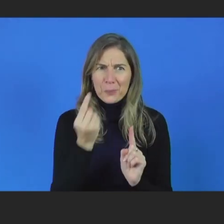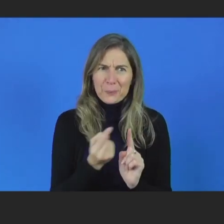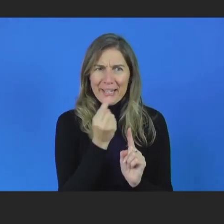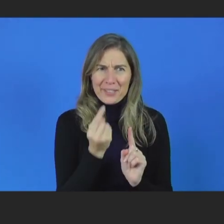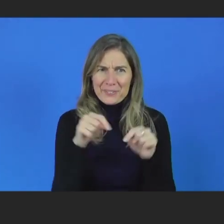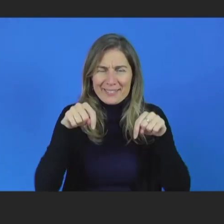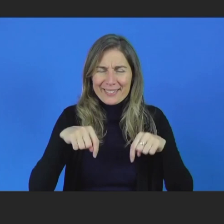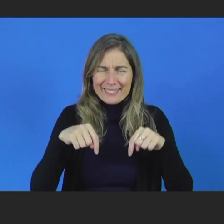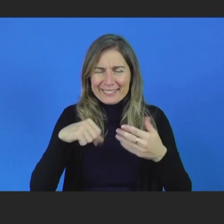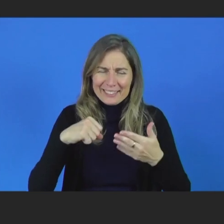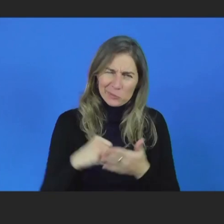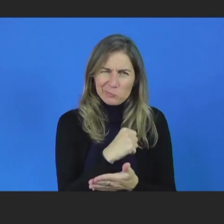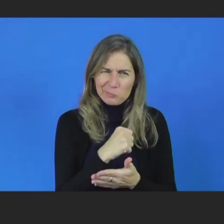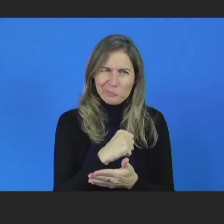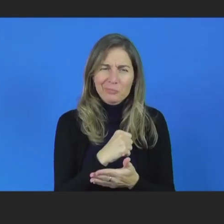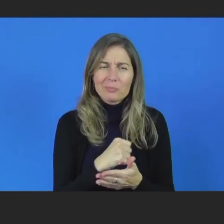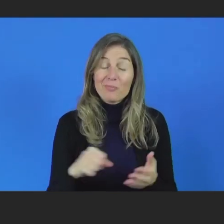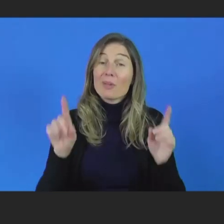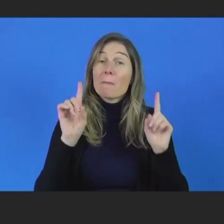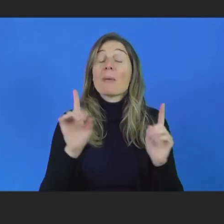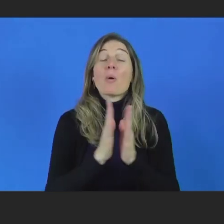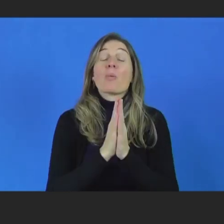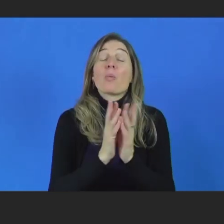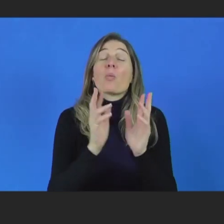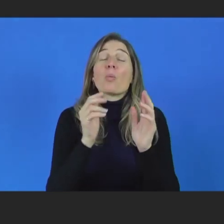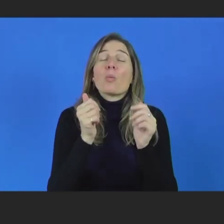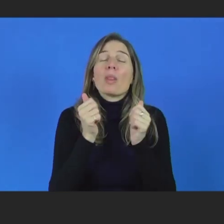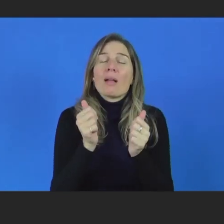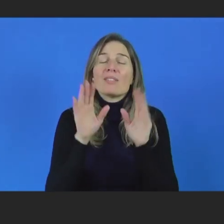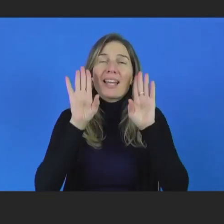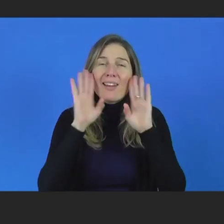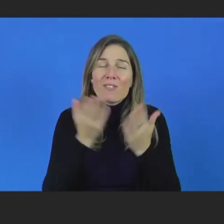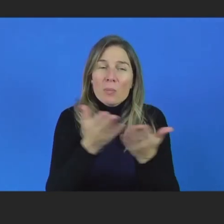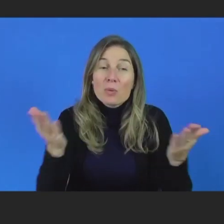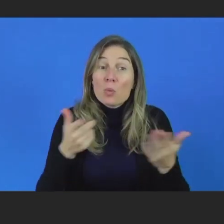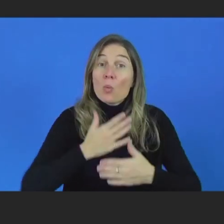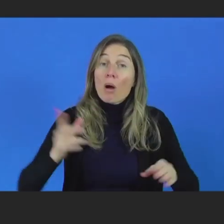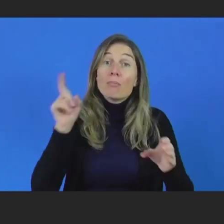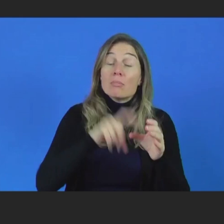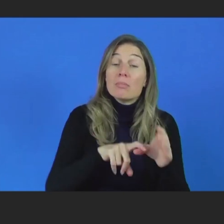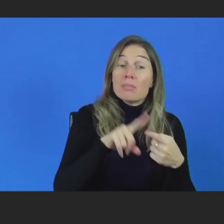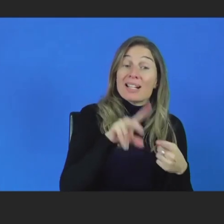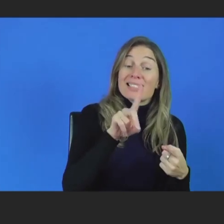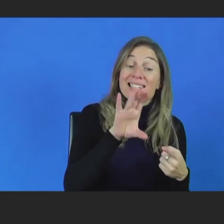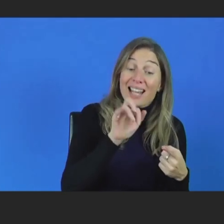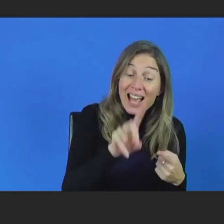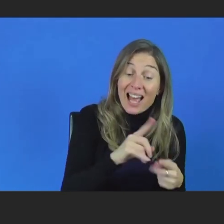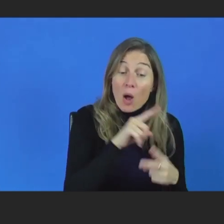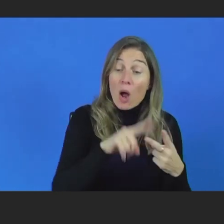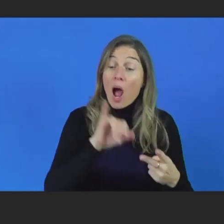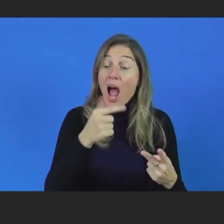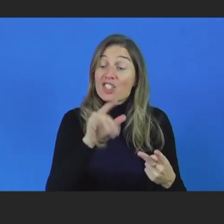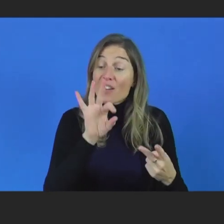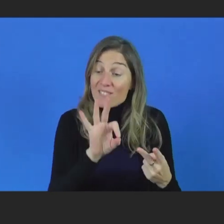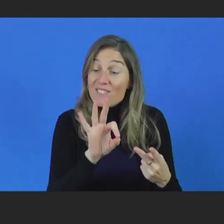just love to hear from you. And if you're interested in joining the DCAD or the IGF accessibility